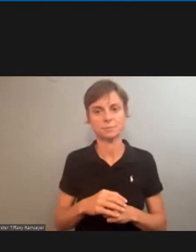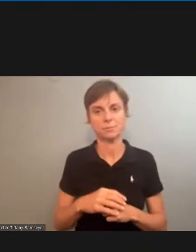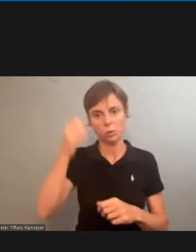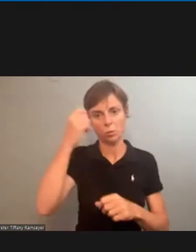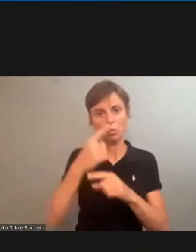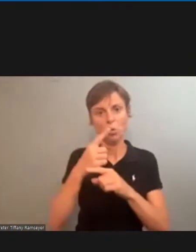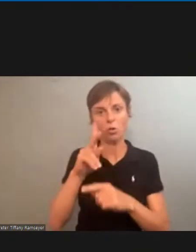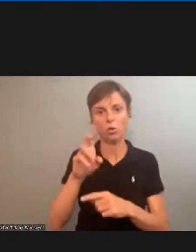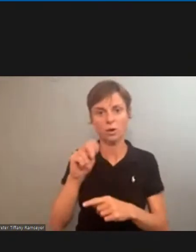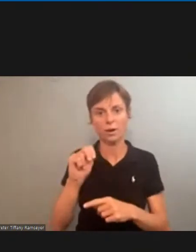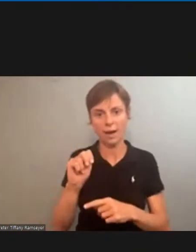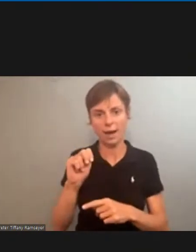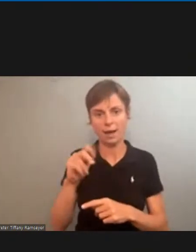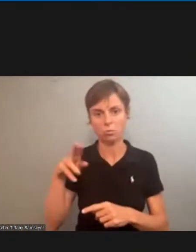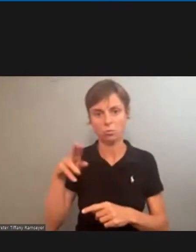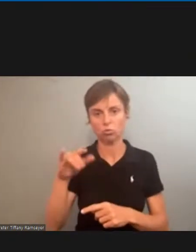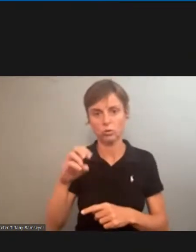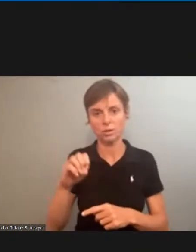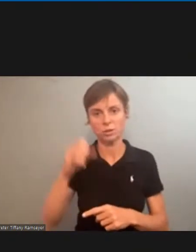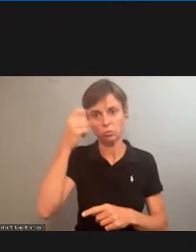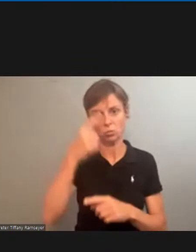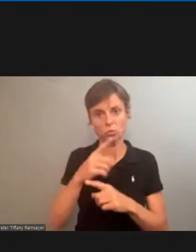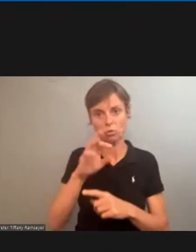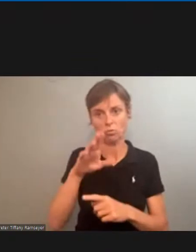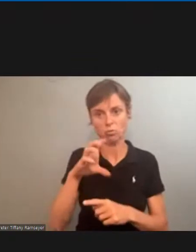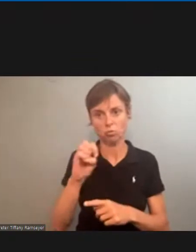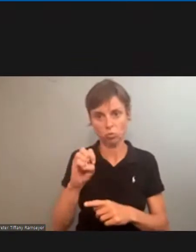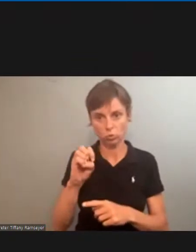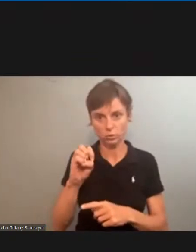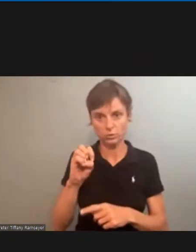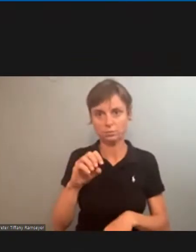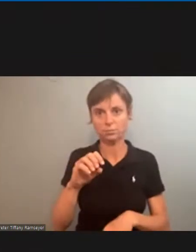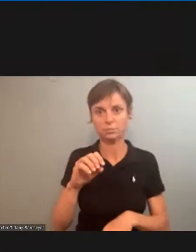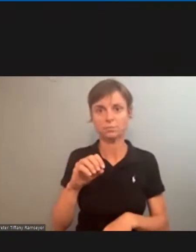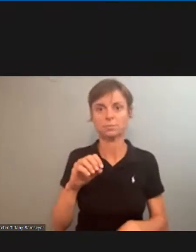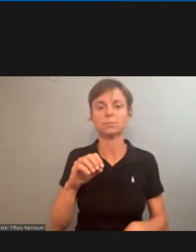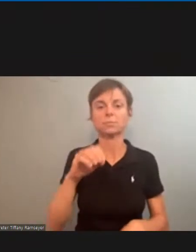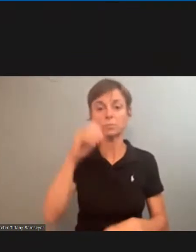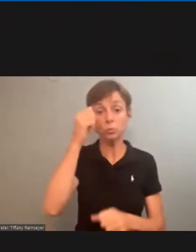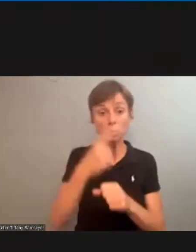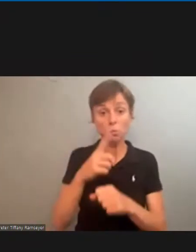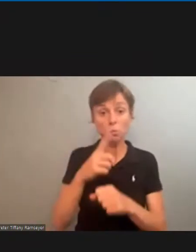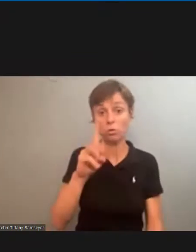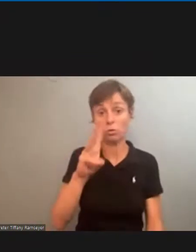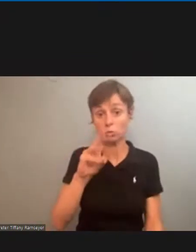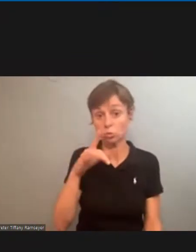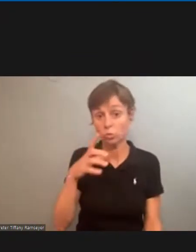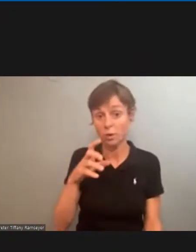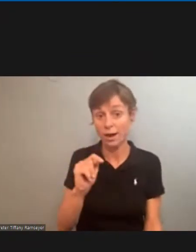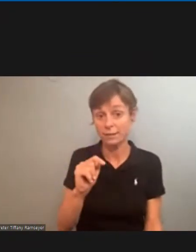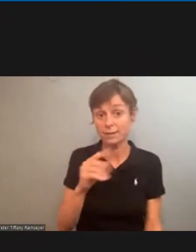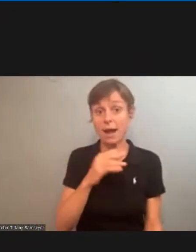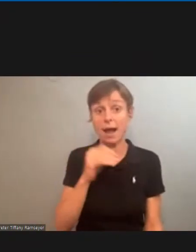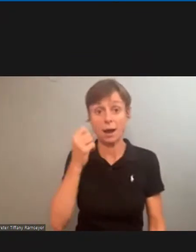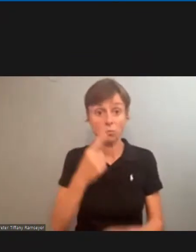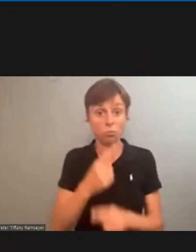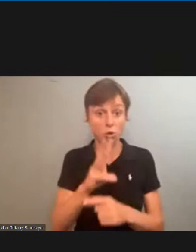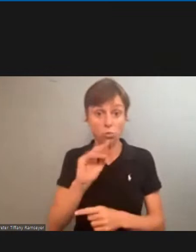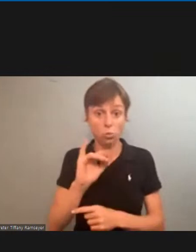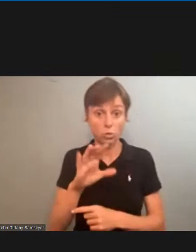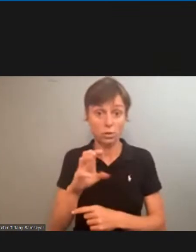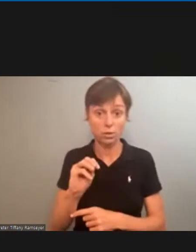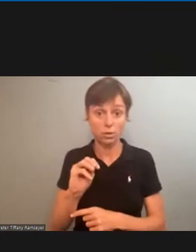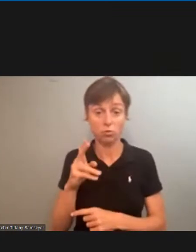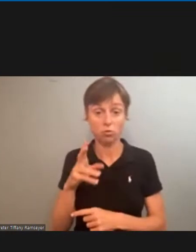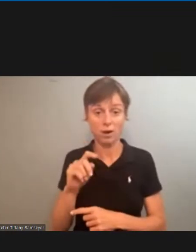Prince. We have Brother Bruce Aimee, Brother Drake Shaw, and Brother William Wright as